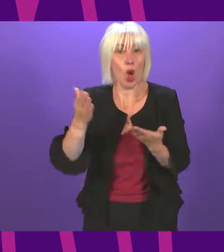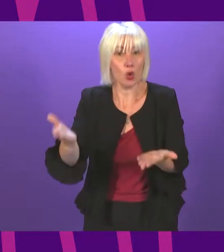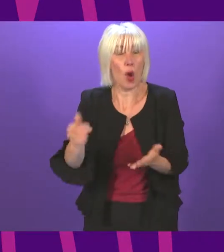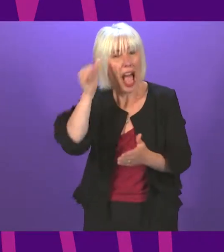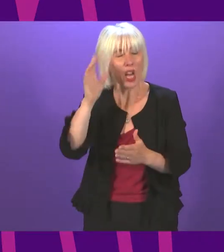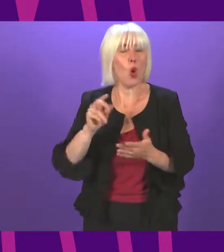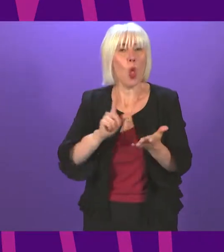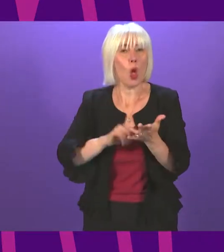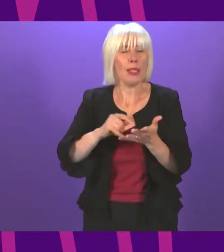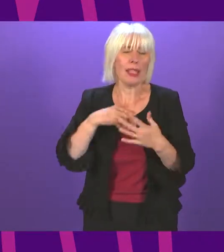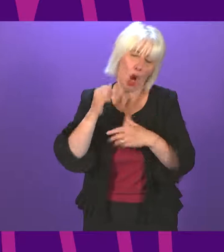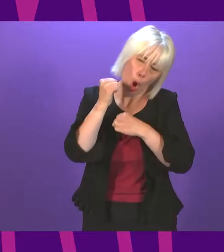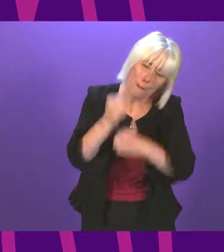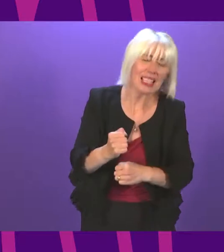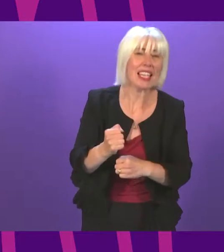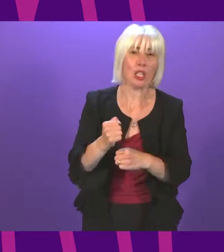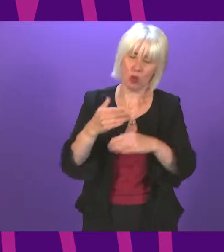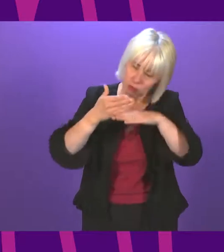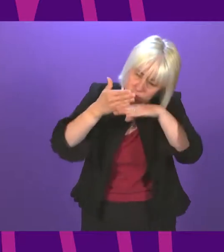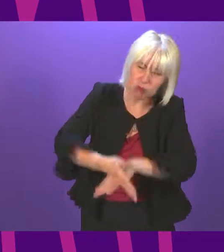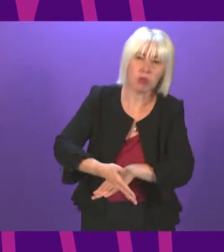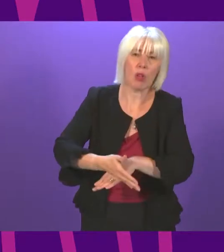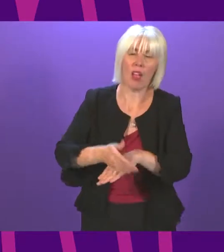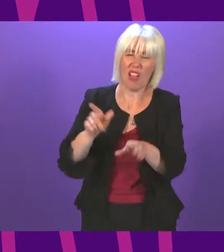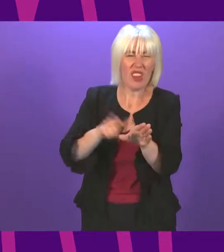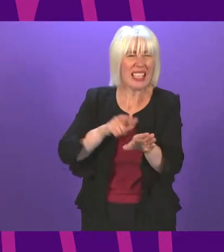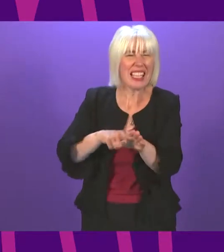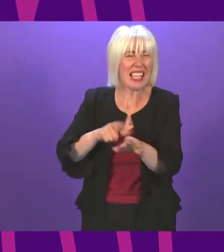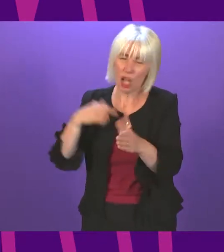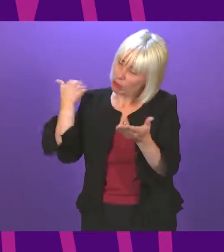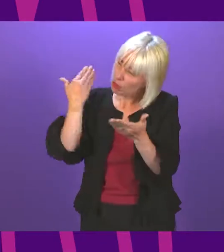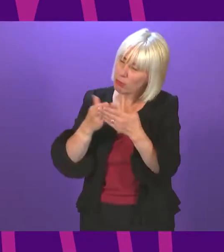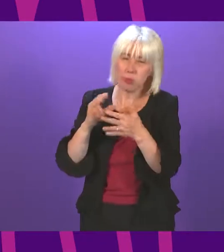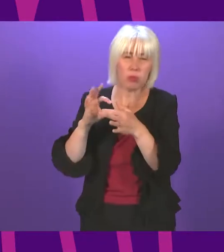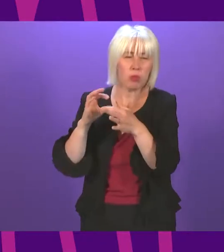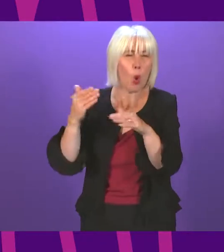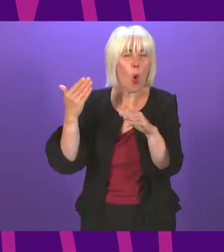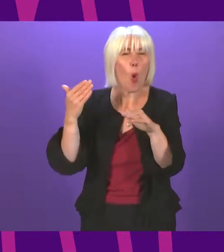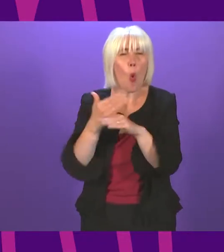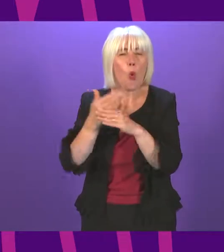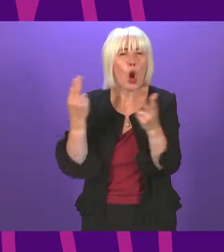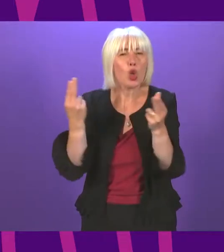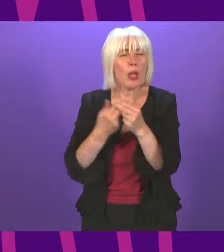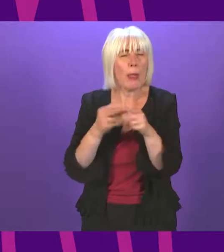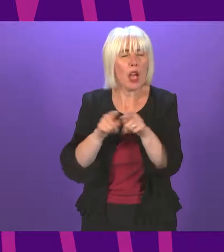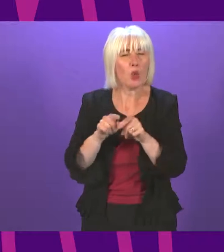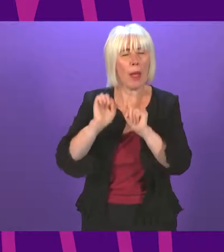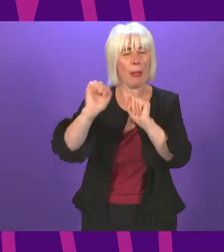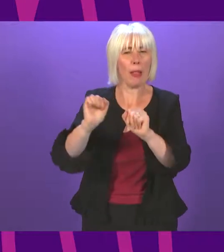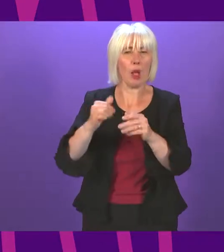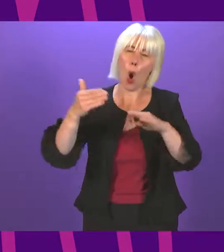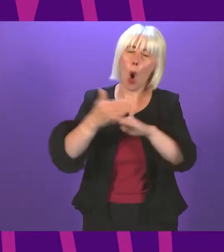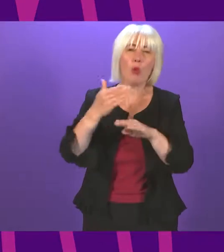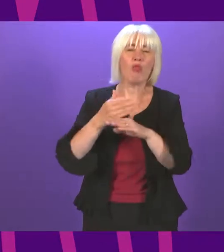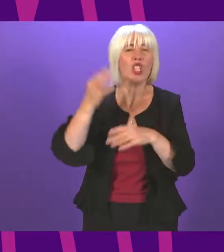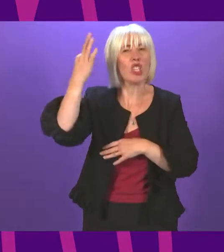committed Lorna is to getting the job done. For years, we've worked together to develop our party, including as conveners of its operations committee, one of those